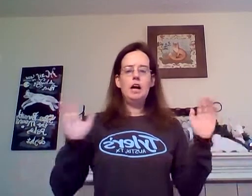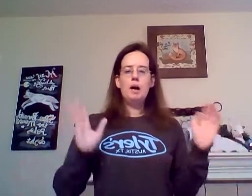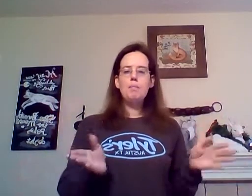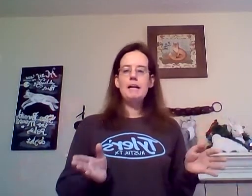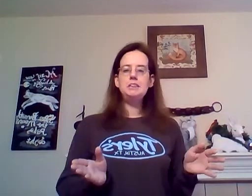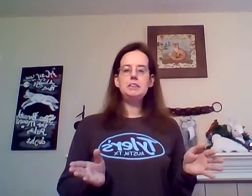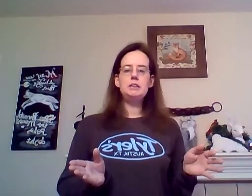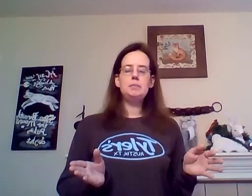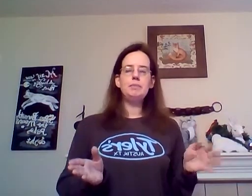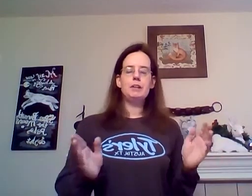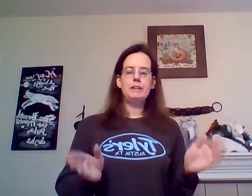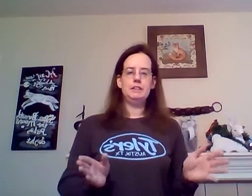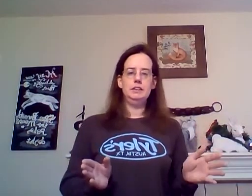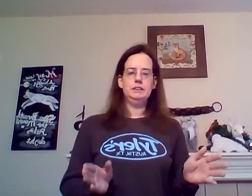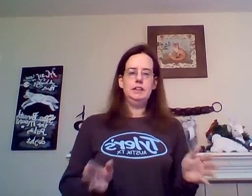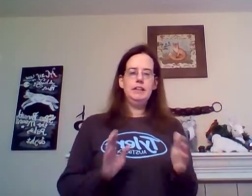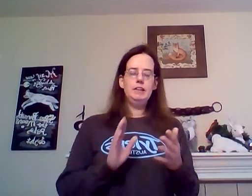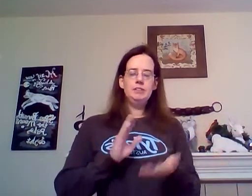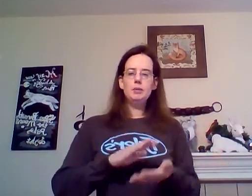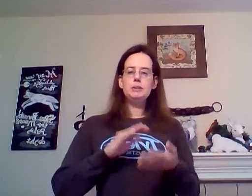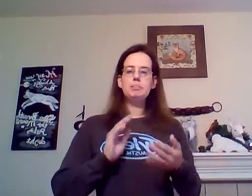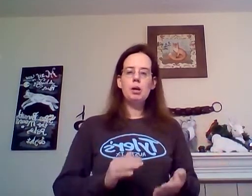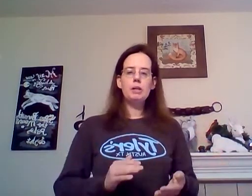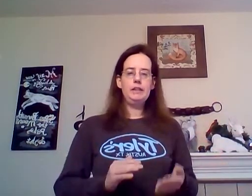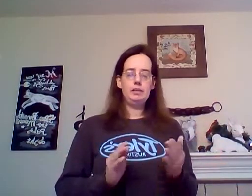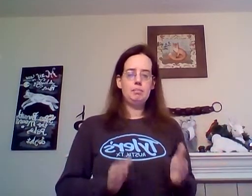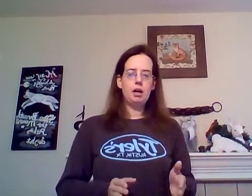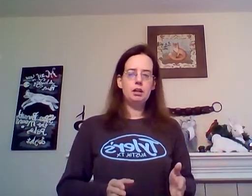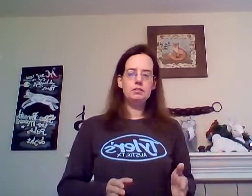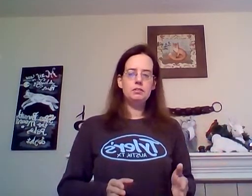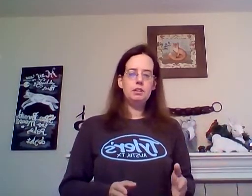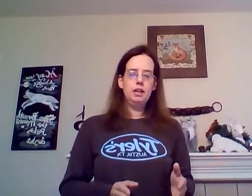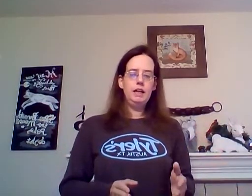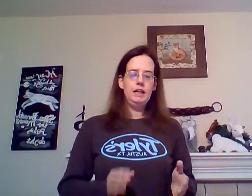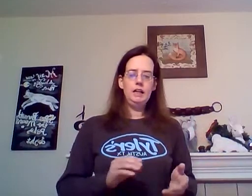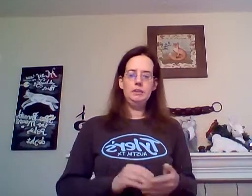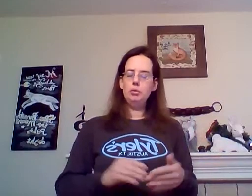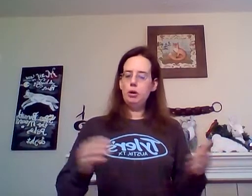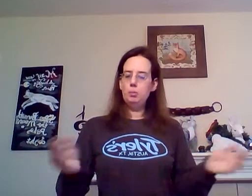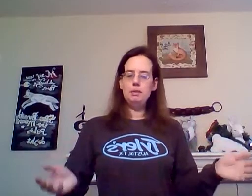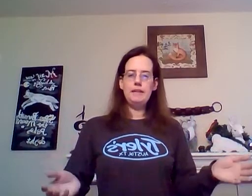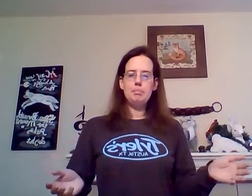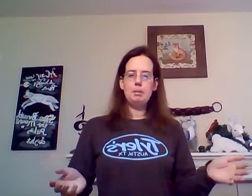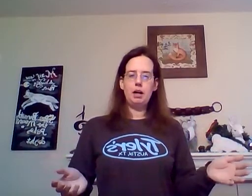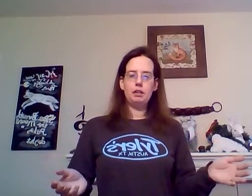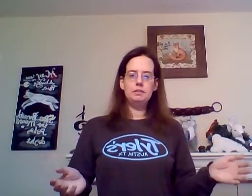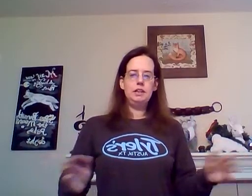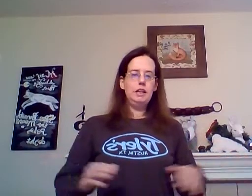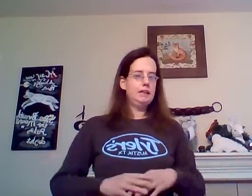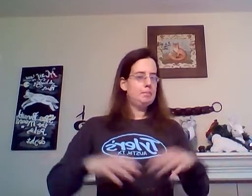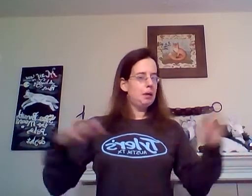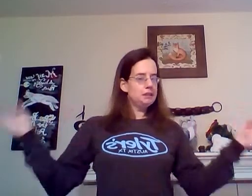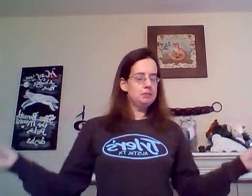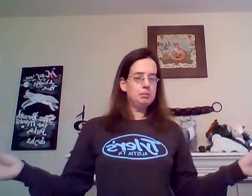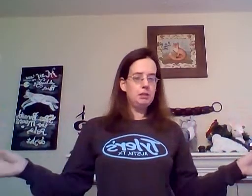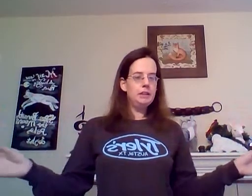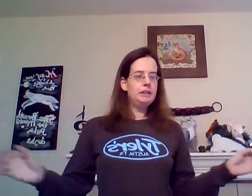imagine it like this if there was a party in a box and you opened that box and that box exploded